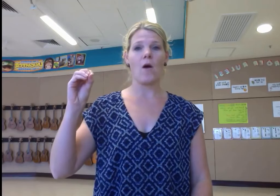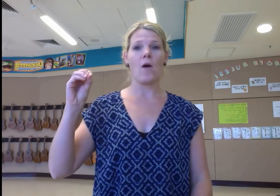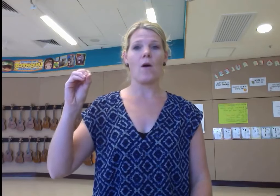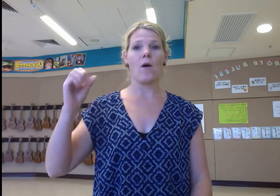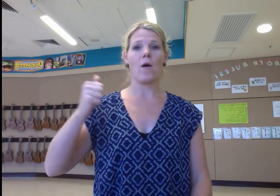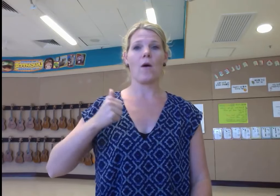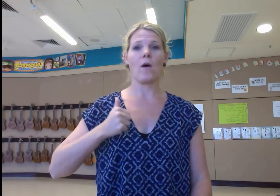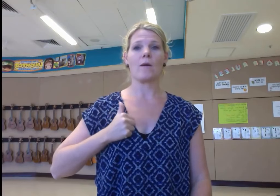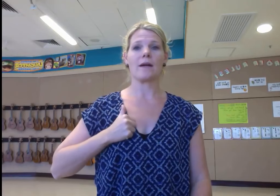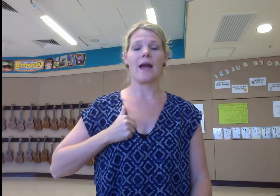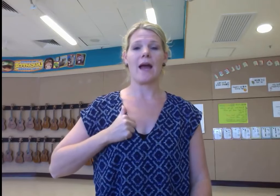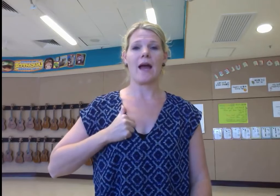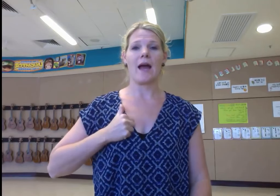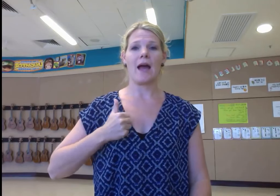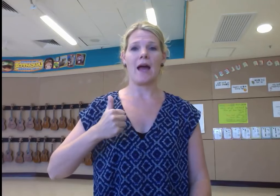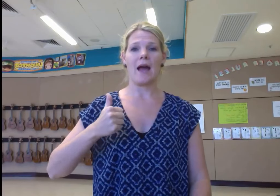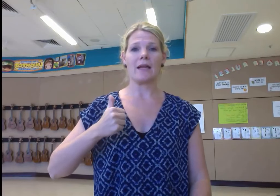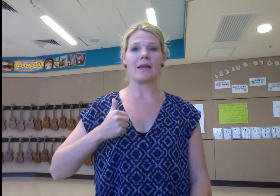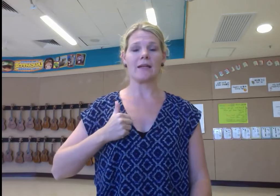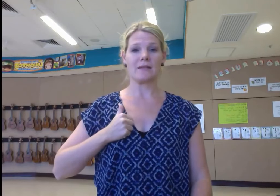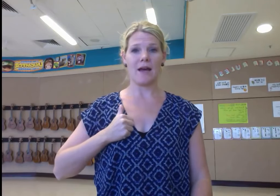O Canada,